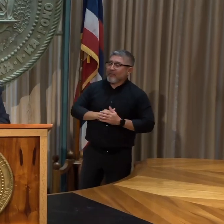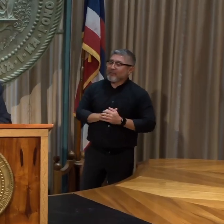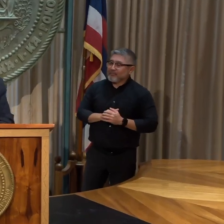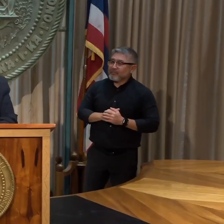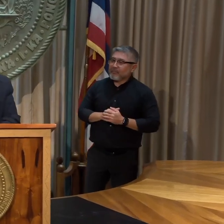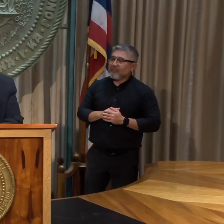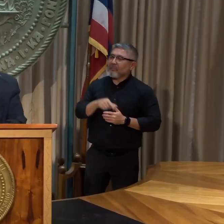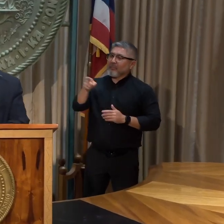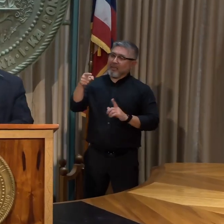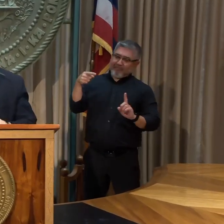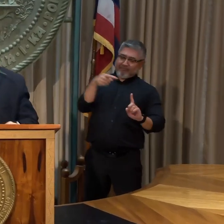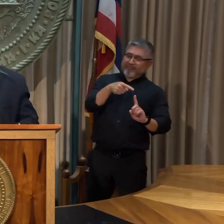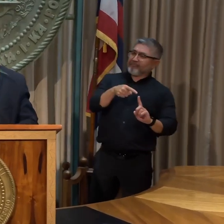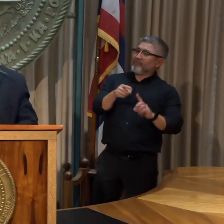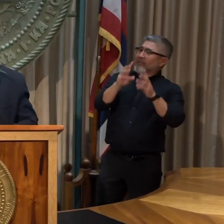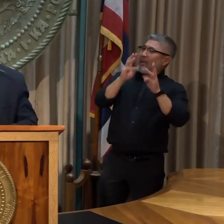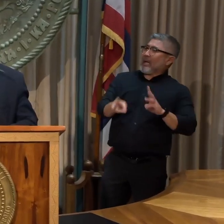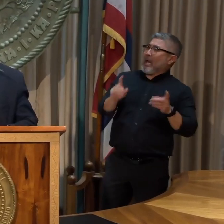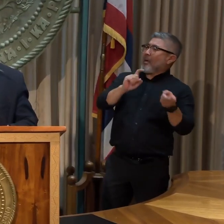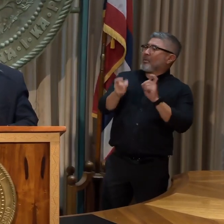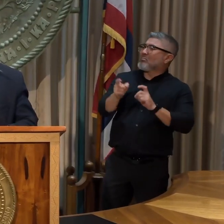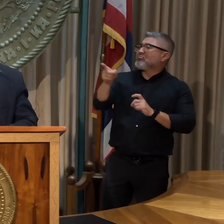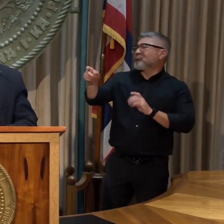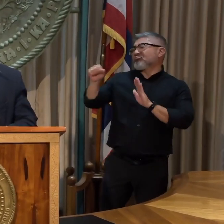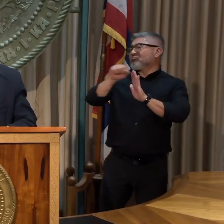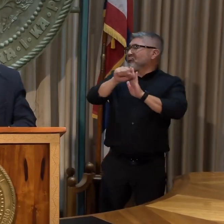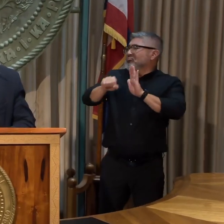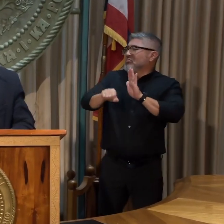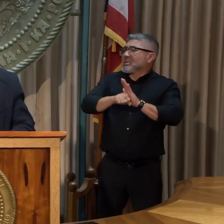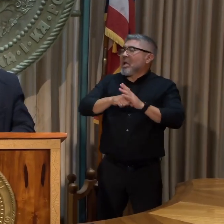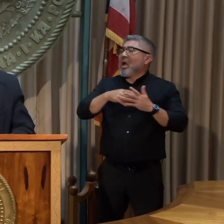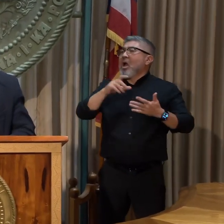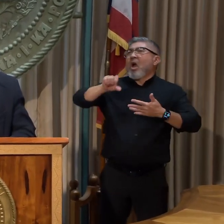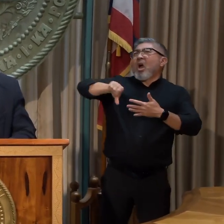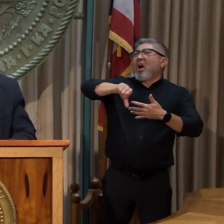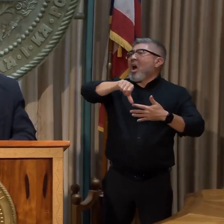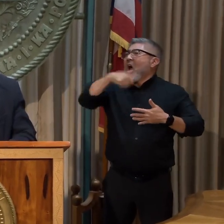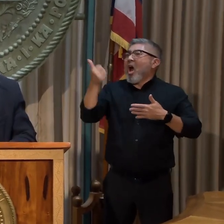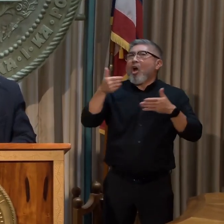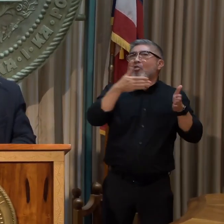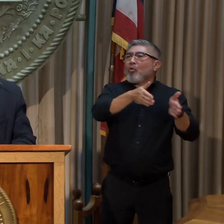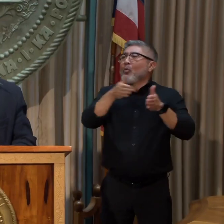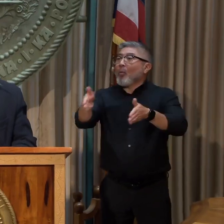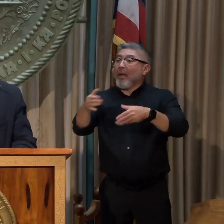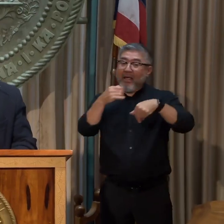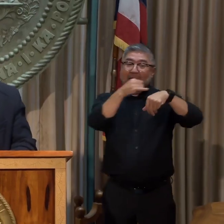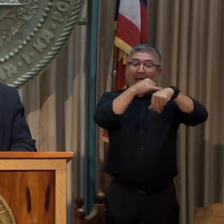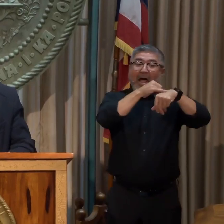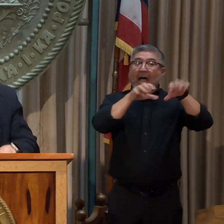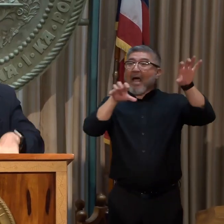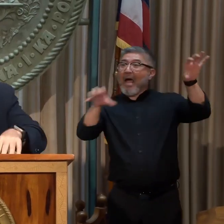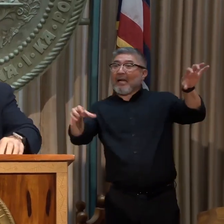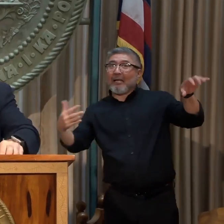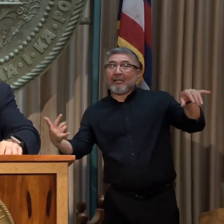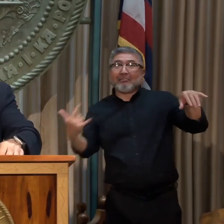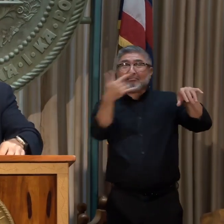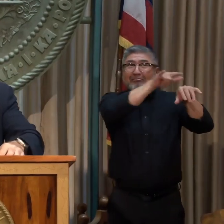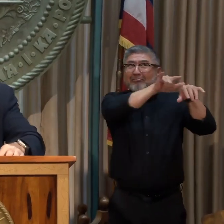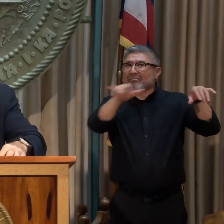Regarding climate change, what is the state considering for an alternative inter-island travel? Has it considered bringing back the supercarry?